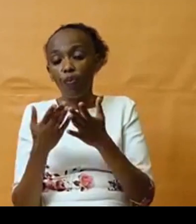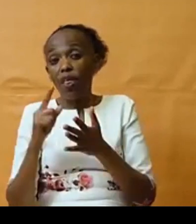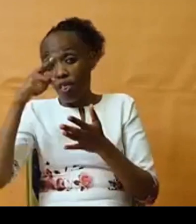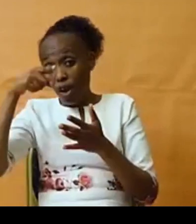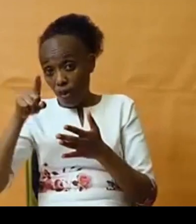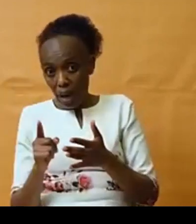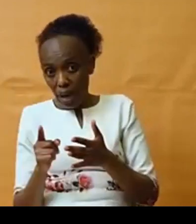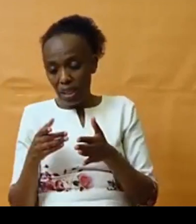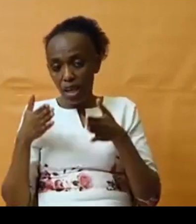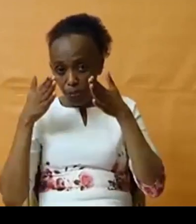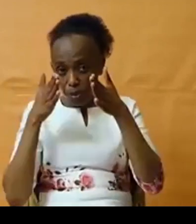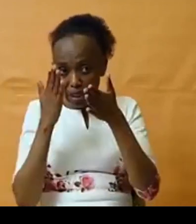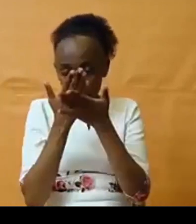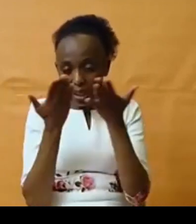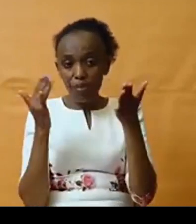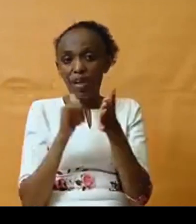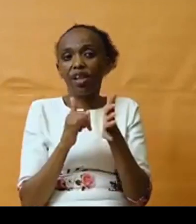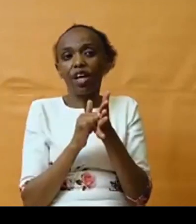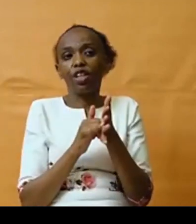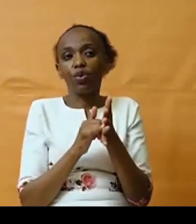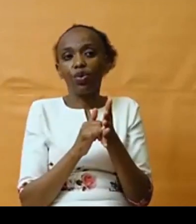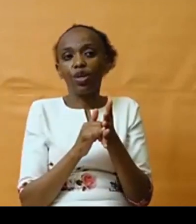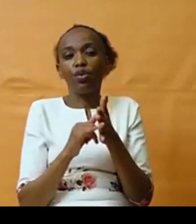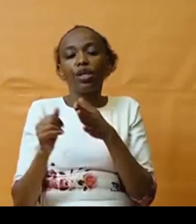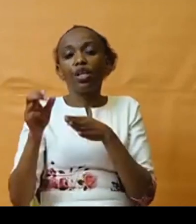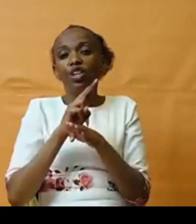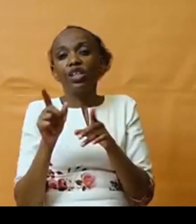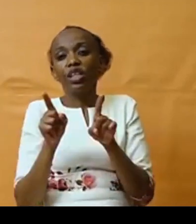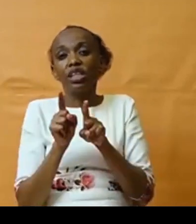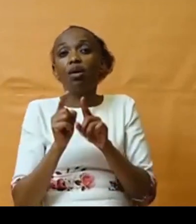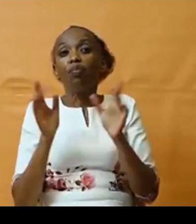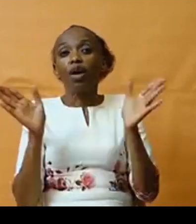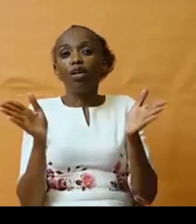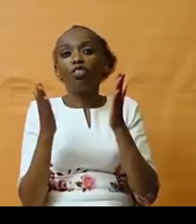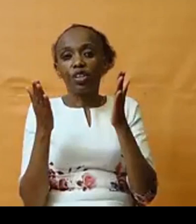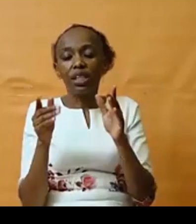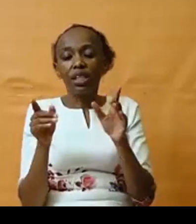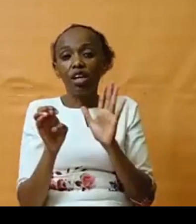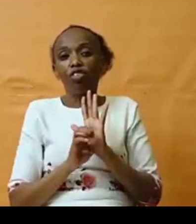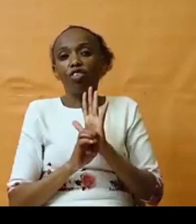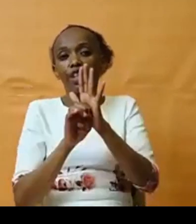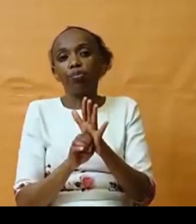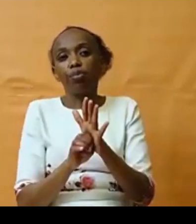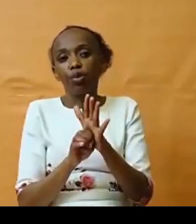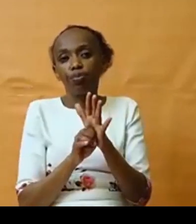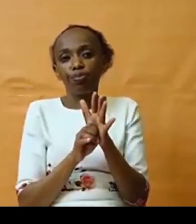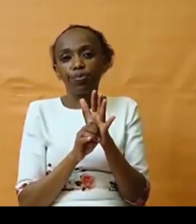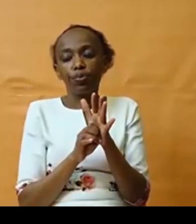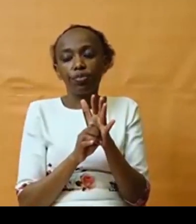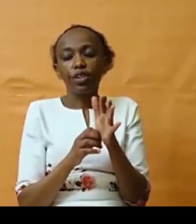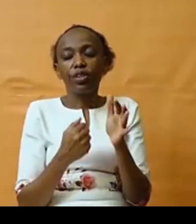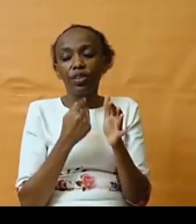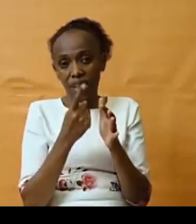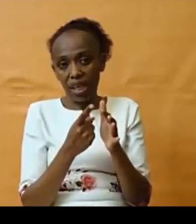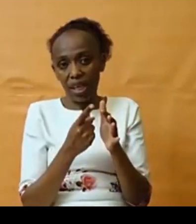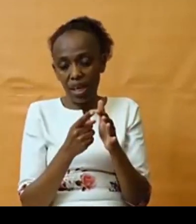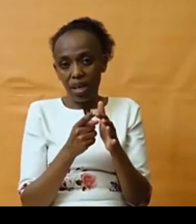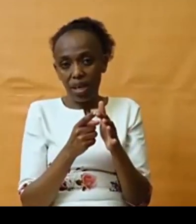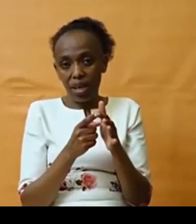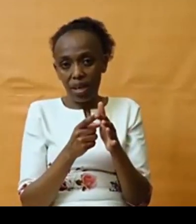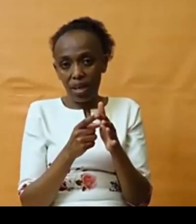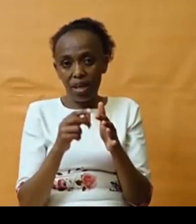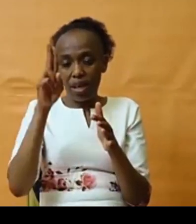we should really be using and enforcing. And for example, to say the UN binding treaty